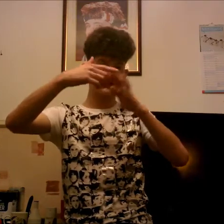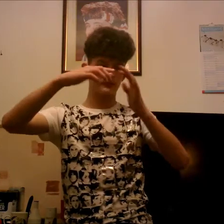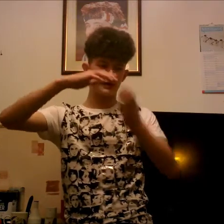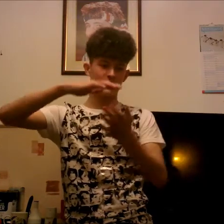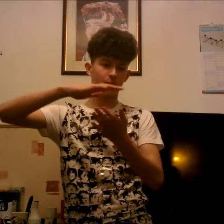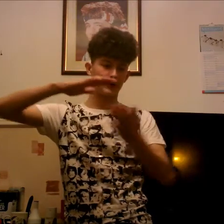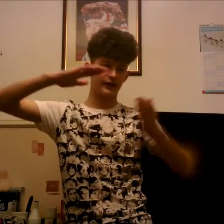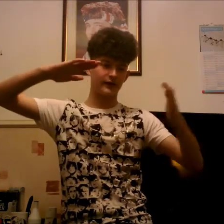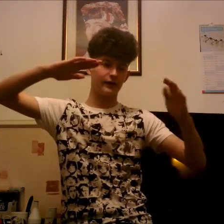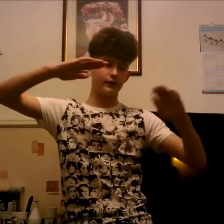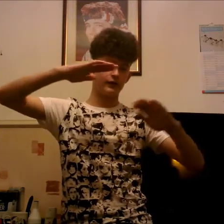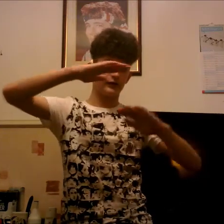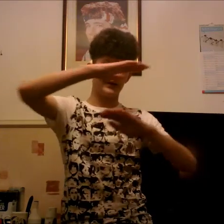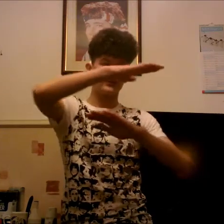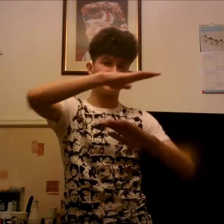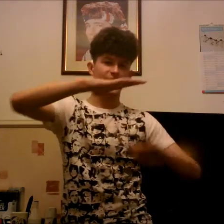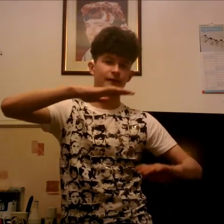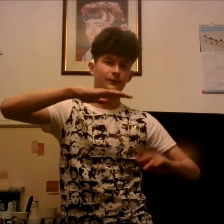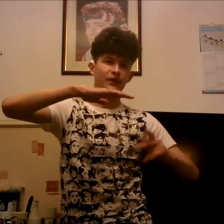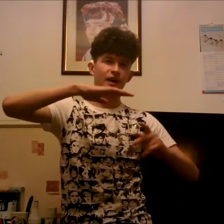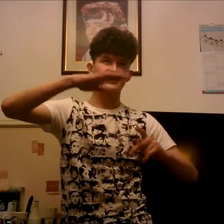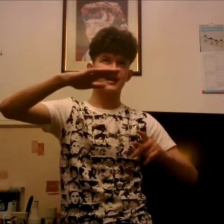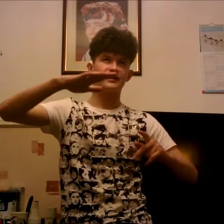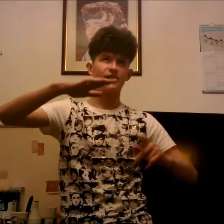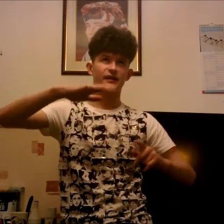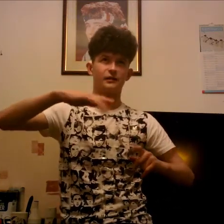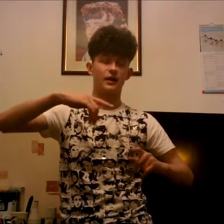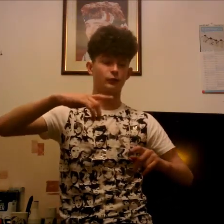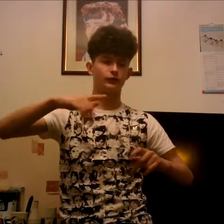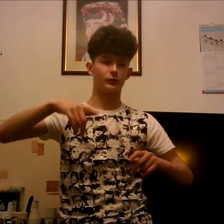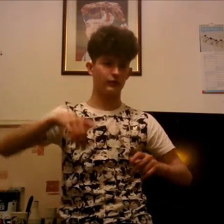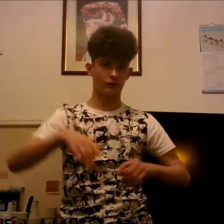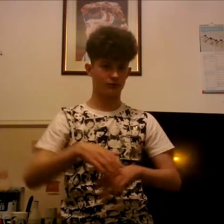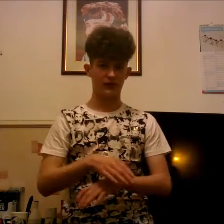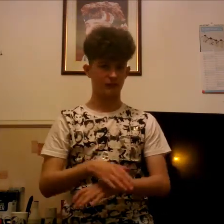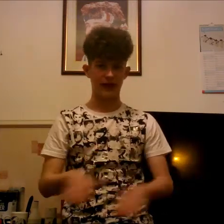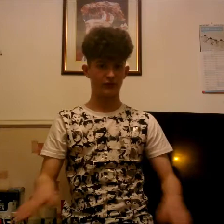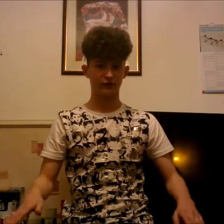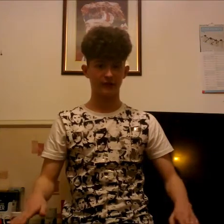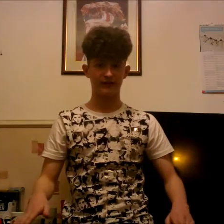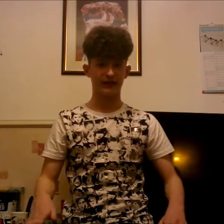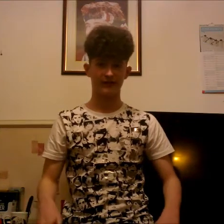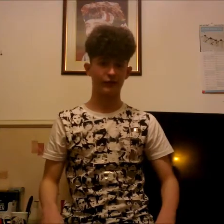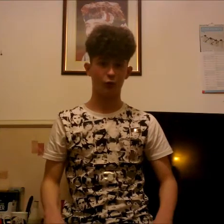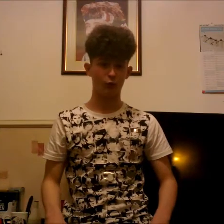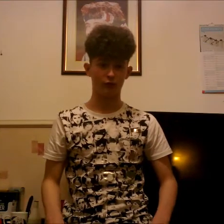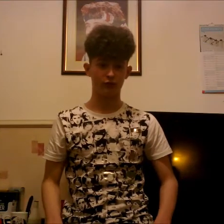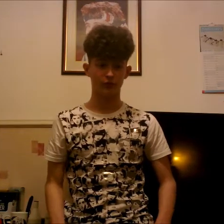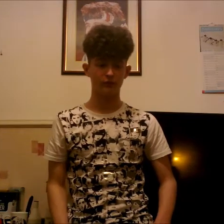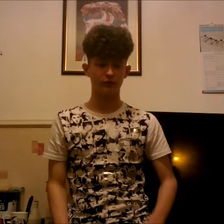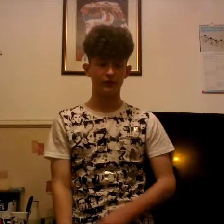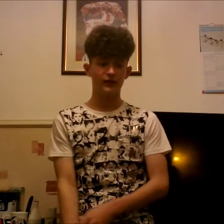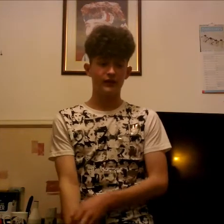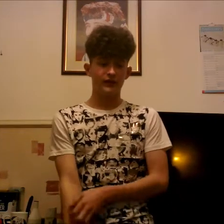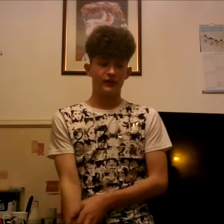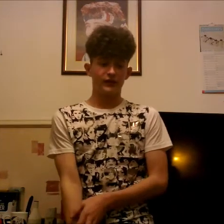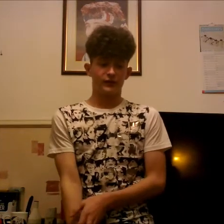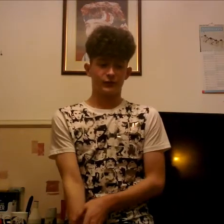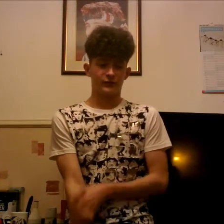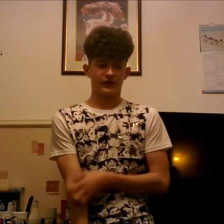it was a big brick ledge and i i sat in that and i looked down and i was like petrified i did not want to jump so i was like